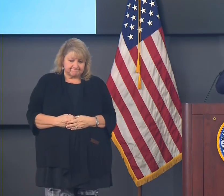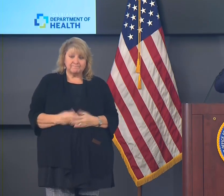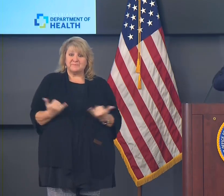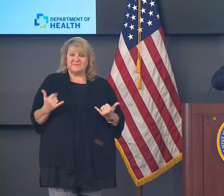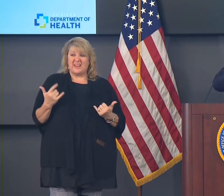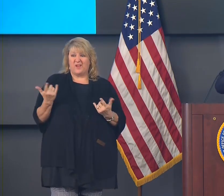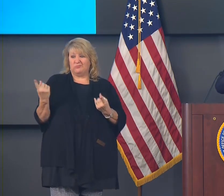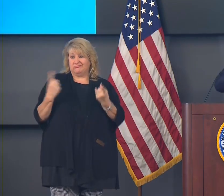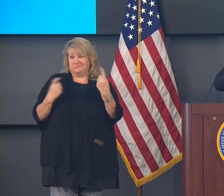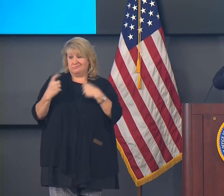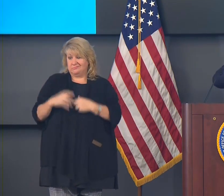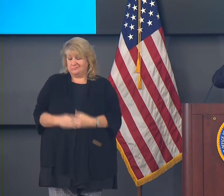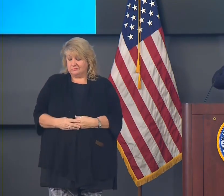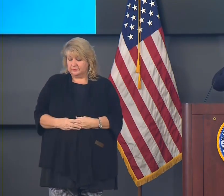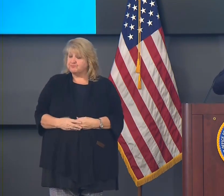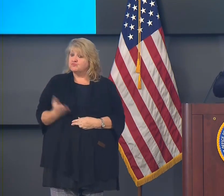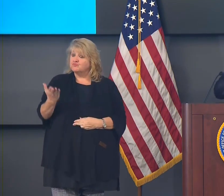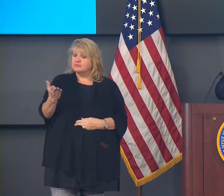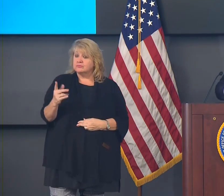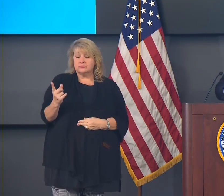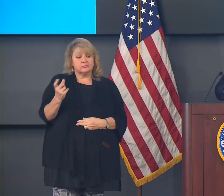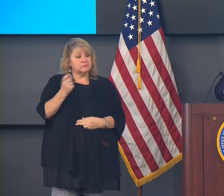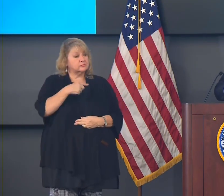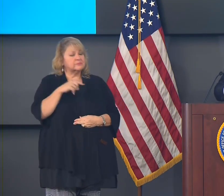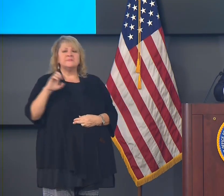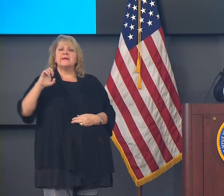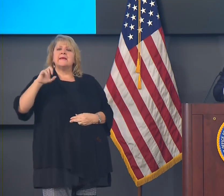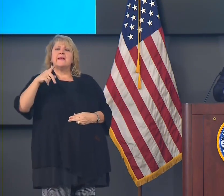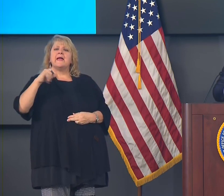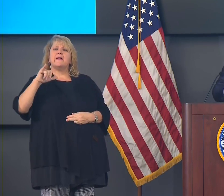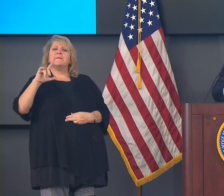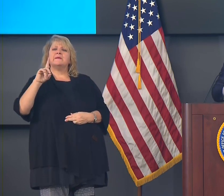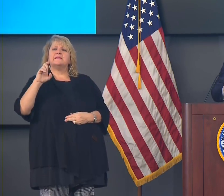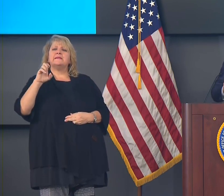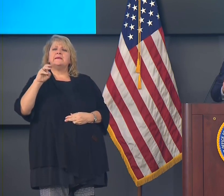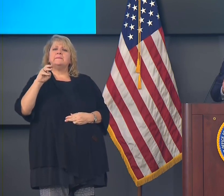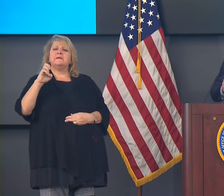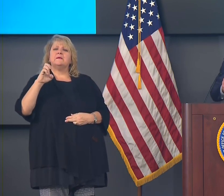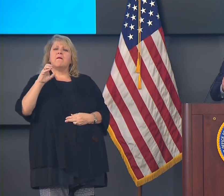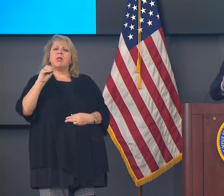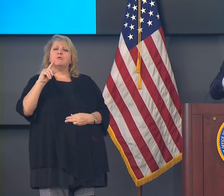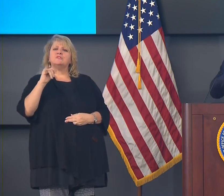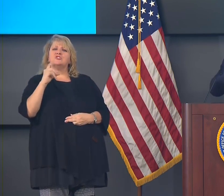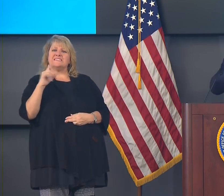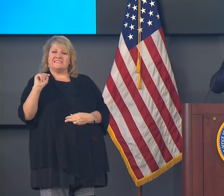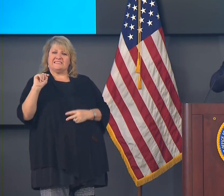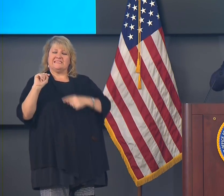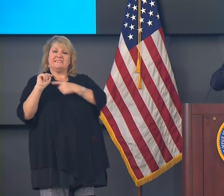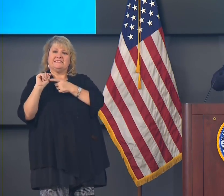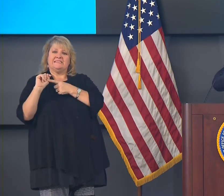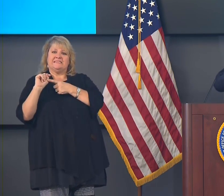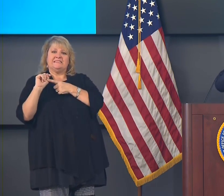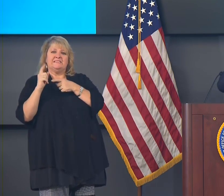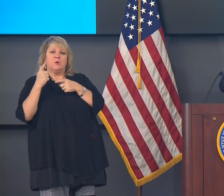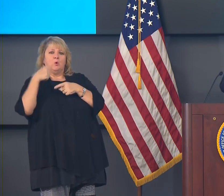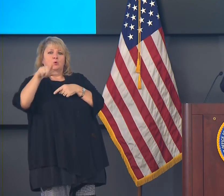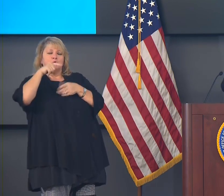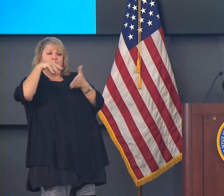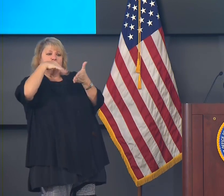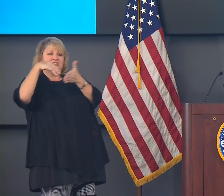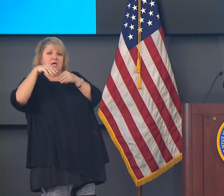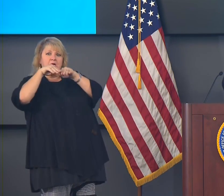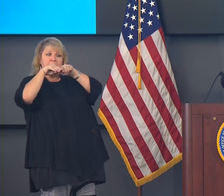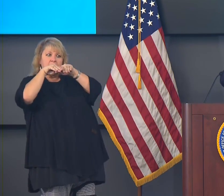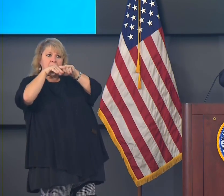Yes, sir. Governor, epidemiologists in Louisiana seem to believe we might be getting diminishing returns